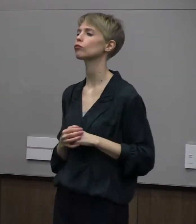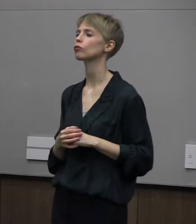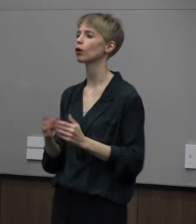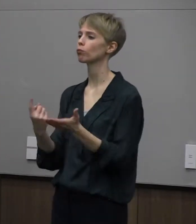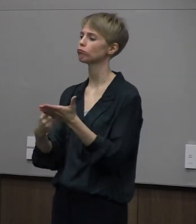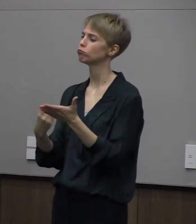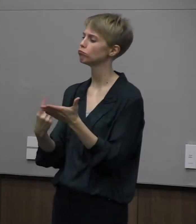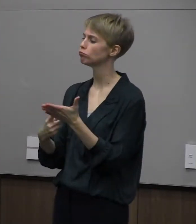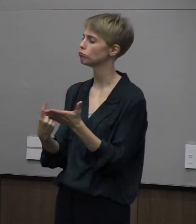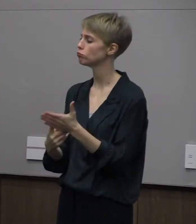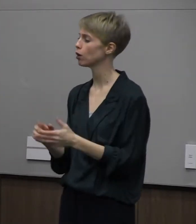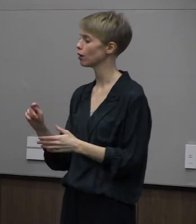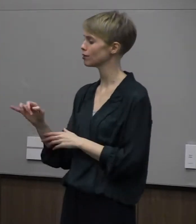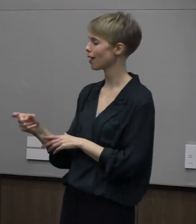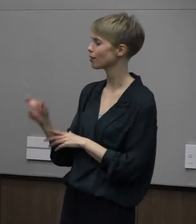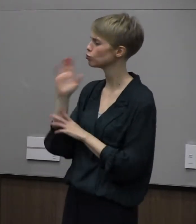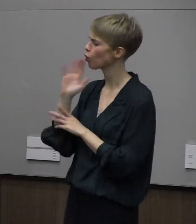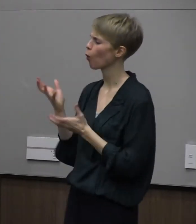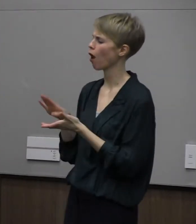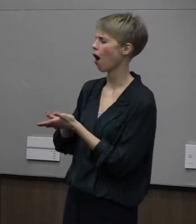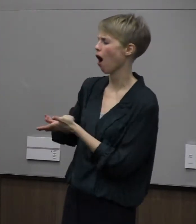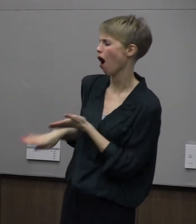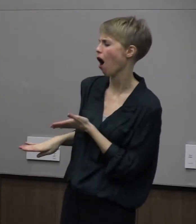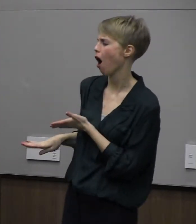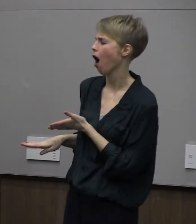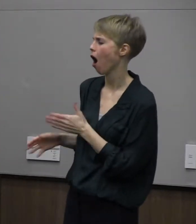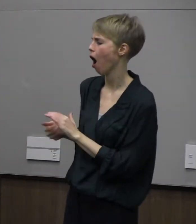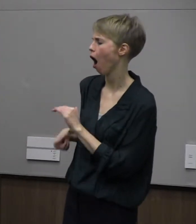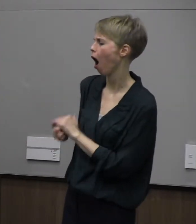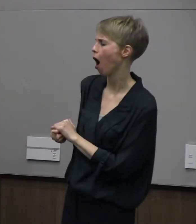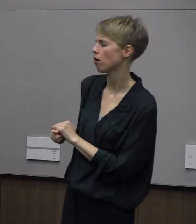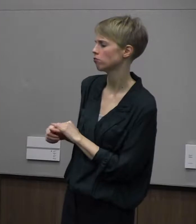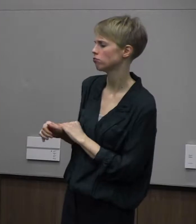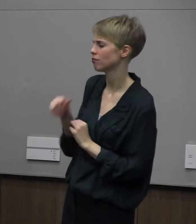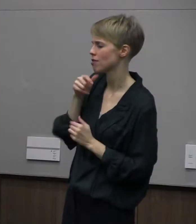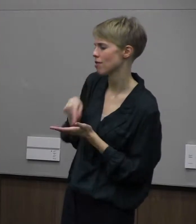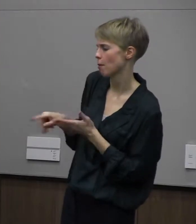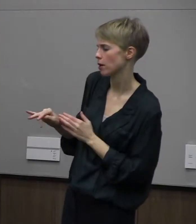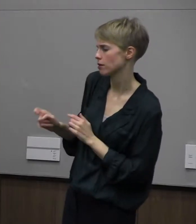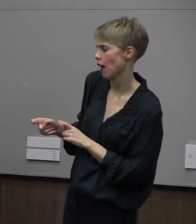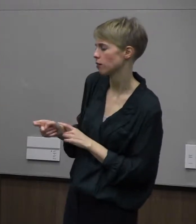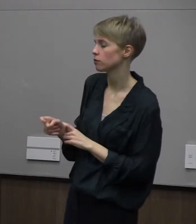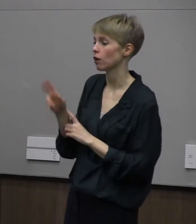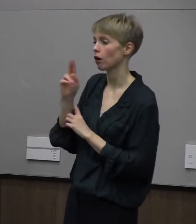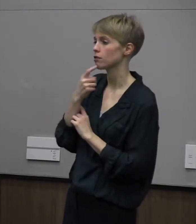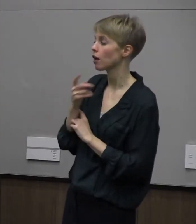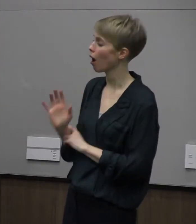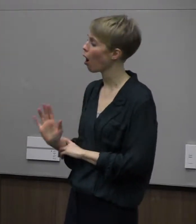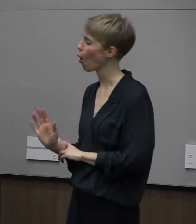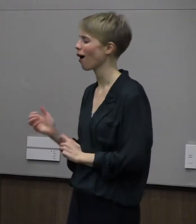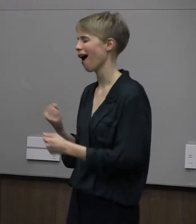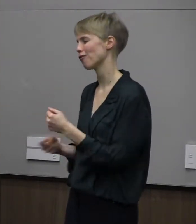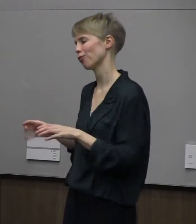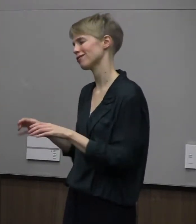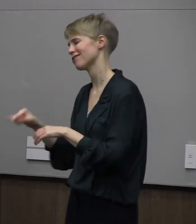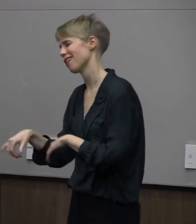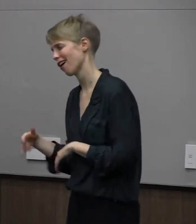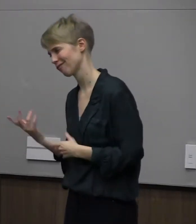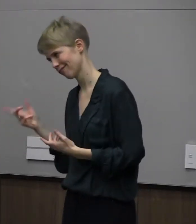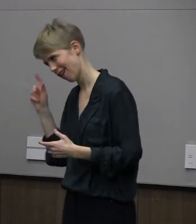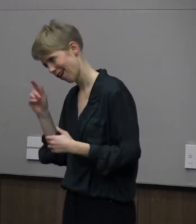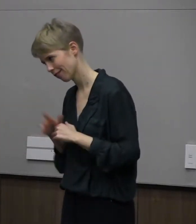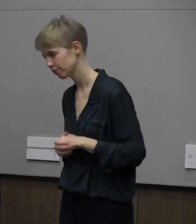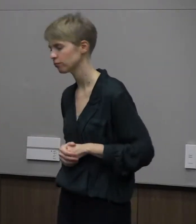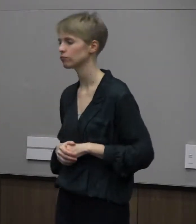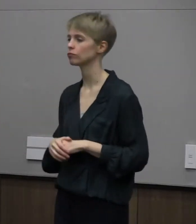It's okay, kid, his uncle said. Everybody does it. When he was nine, his mother took him to his first